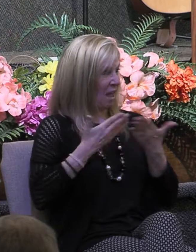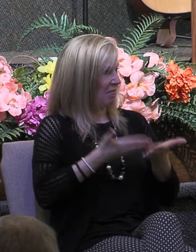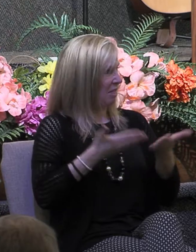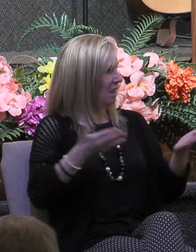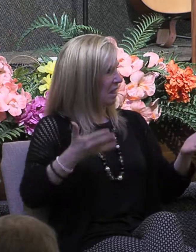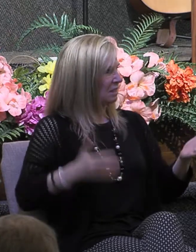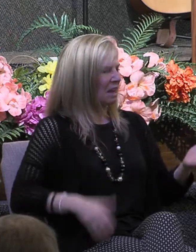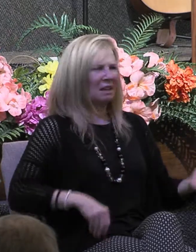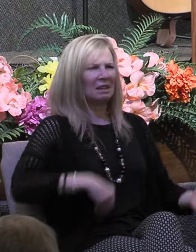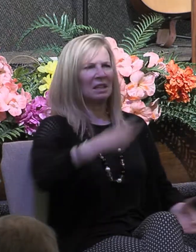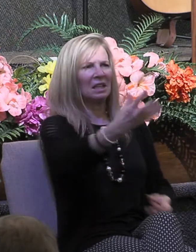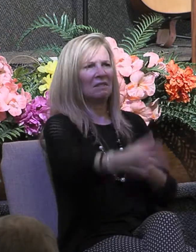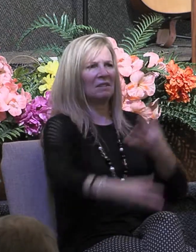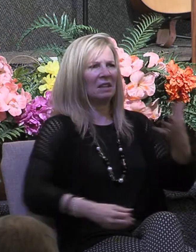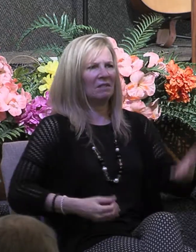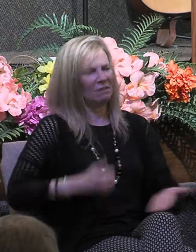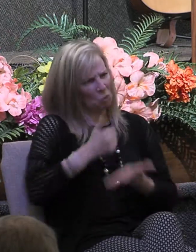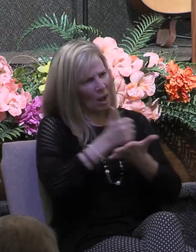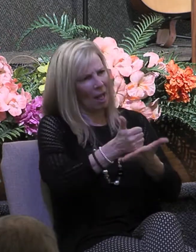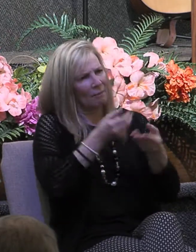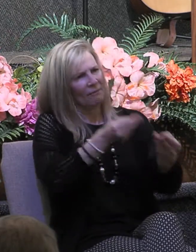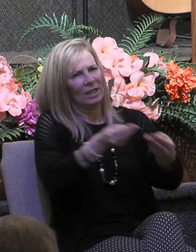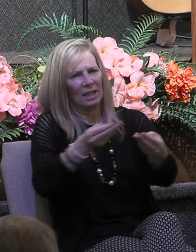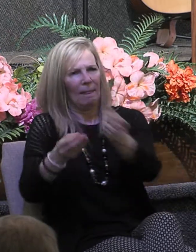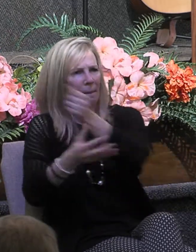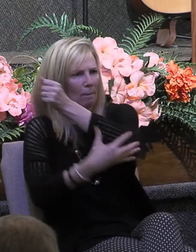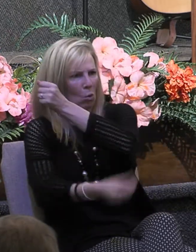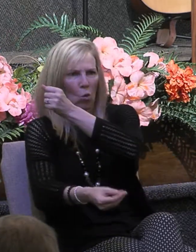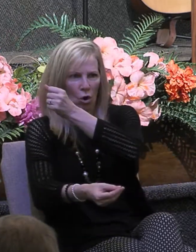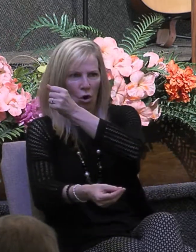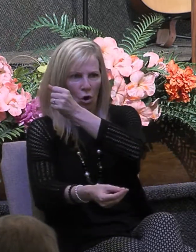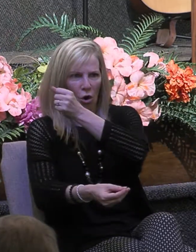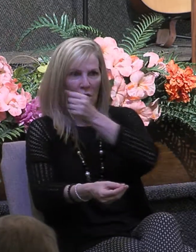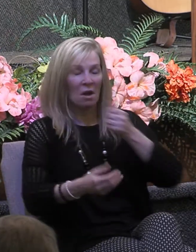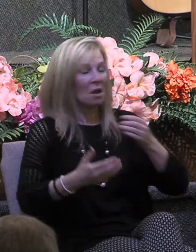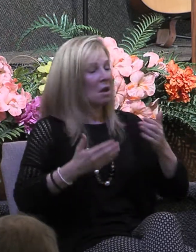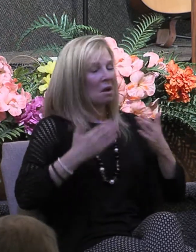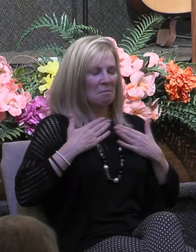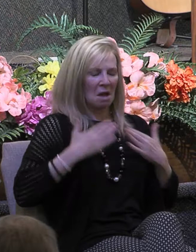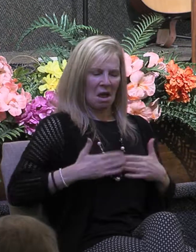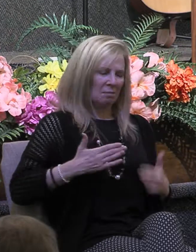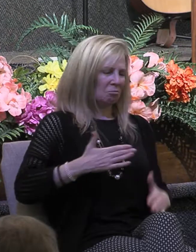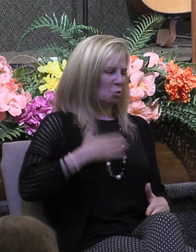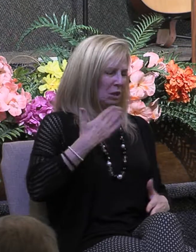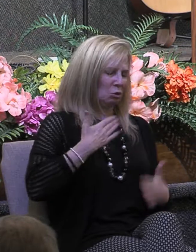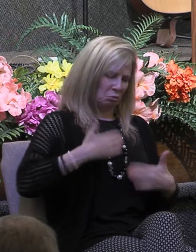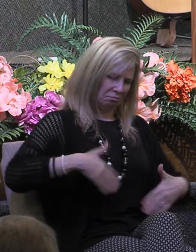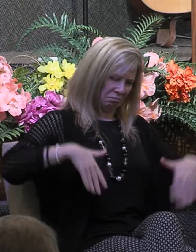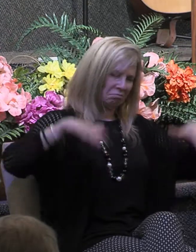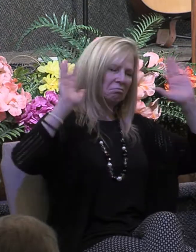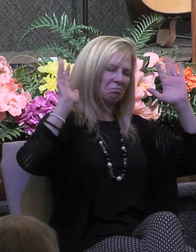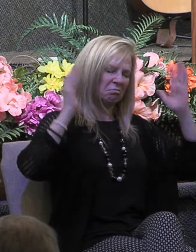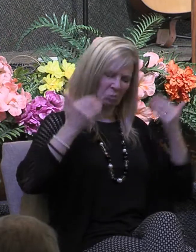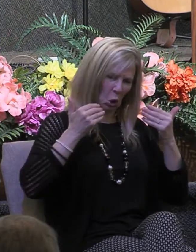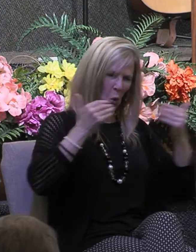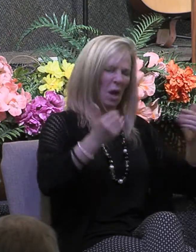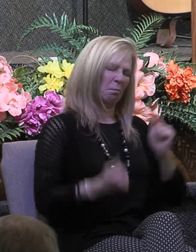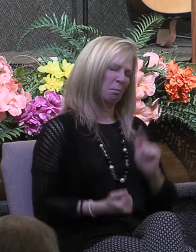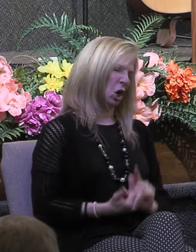and if I surrender my body to be burned but do not have love I am